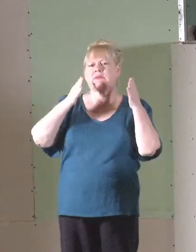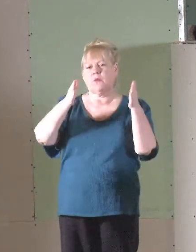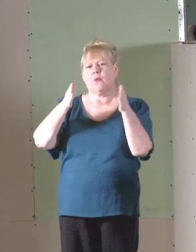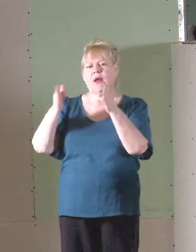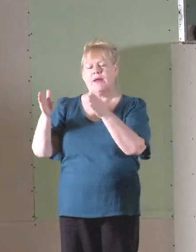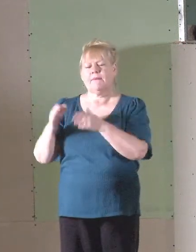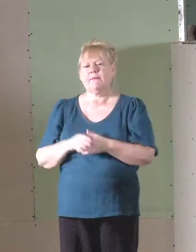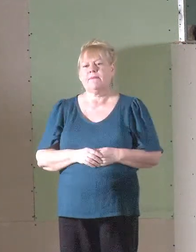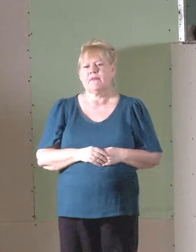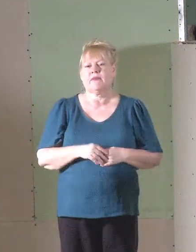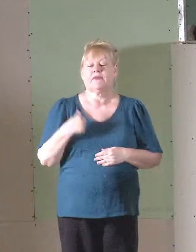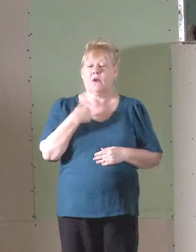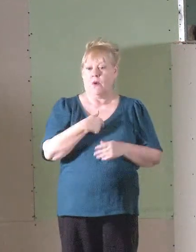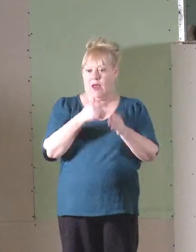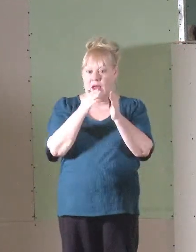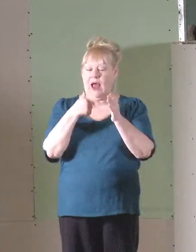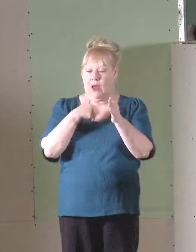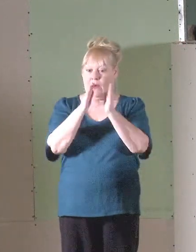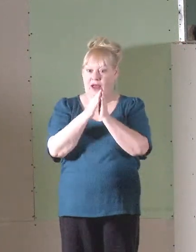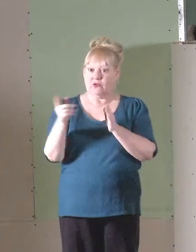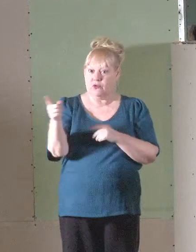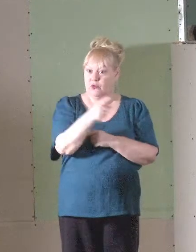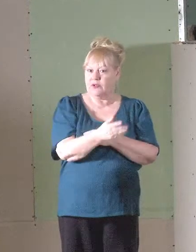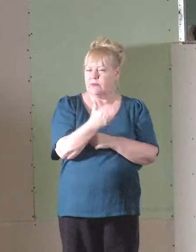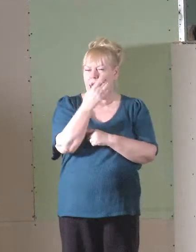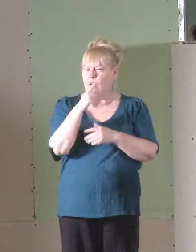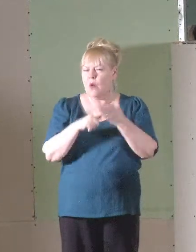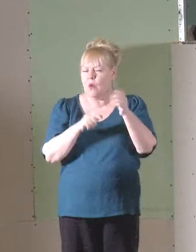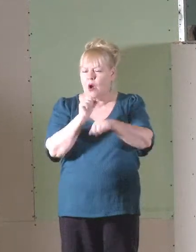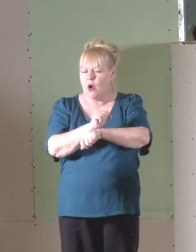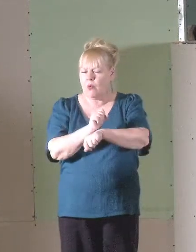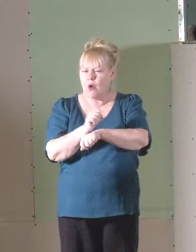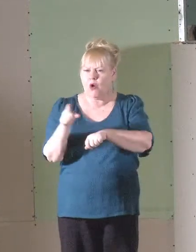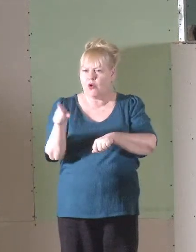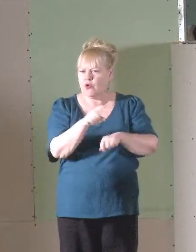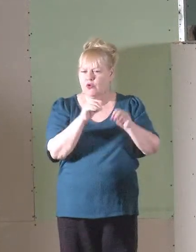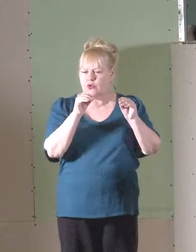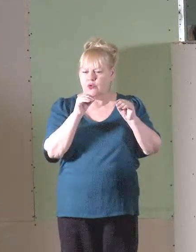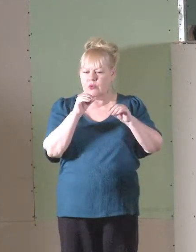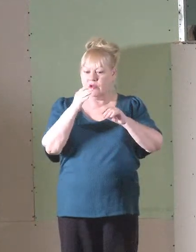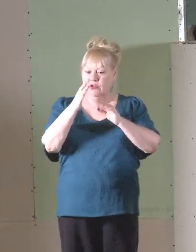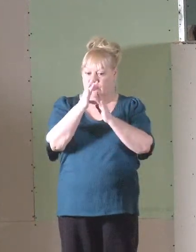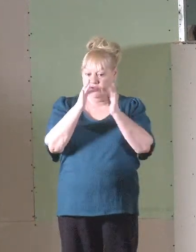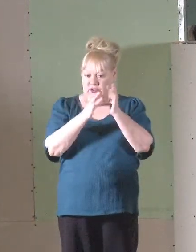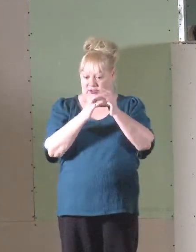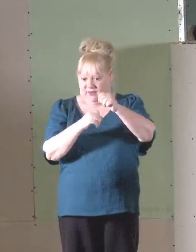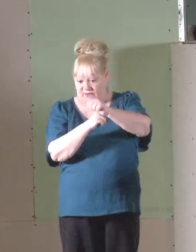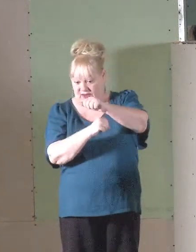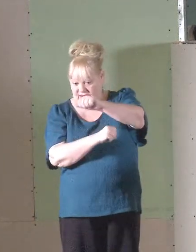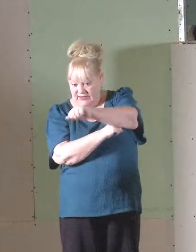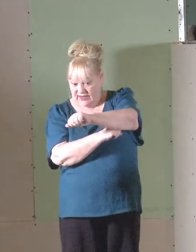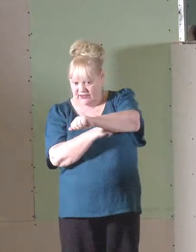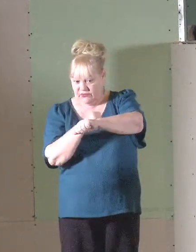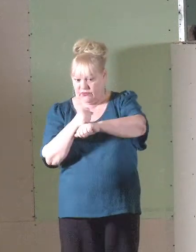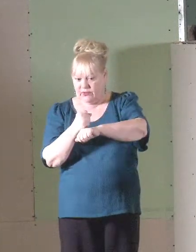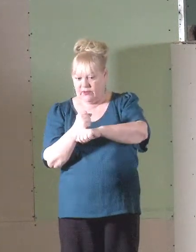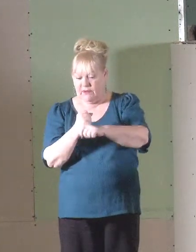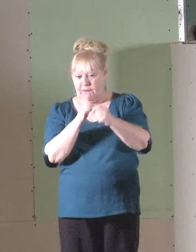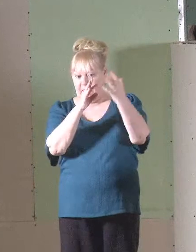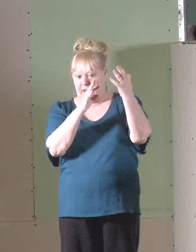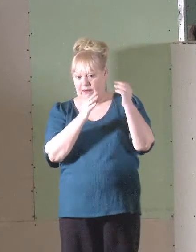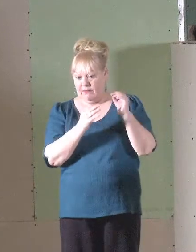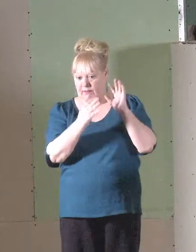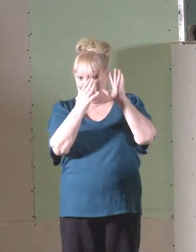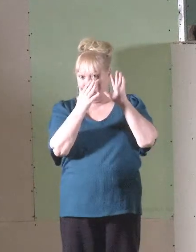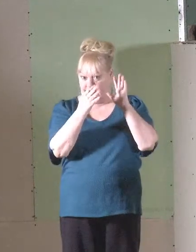And so I will ask you this morning, what work are you laying upon the foundation of Jesus here at Southern Hills? Is it a work consistent